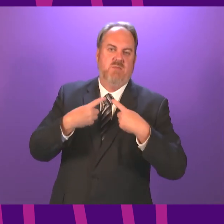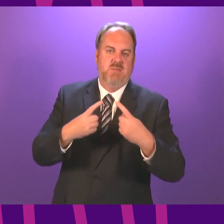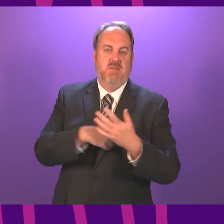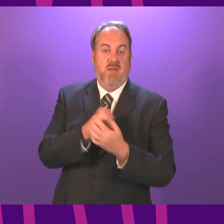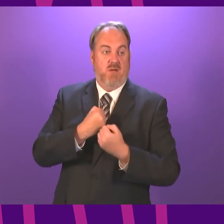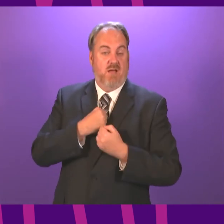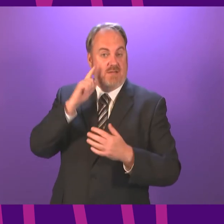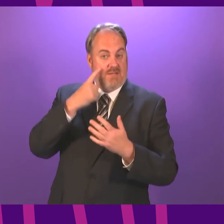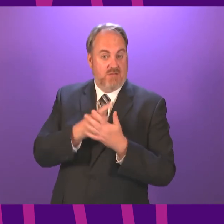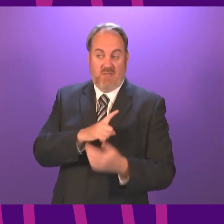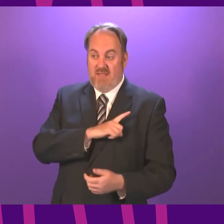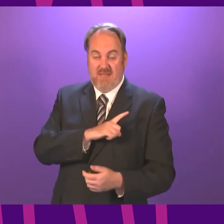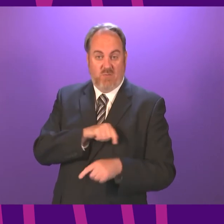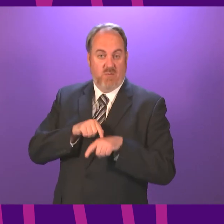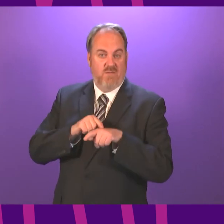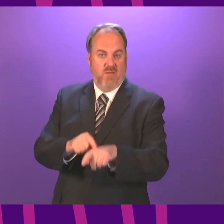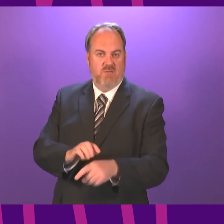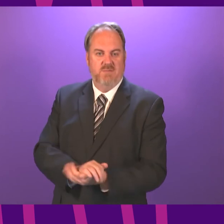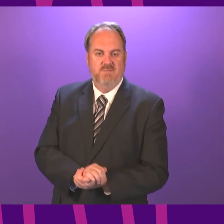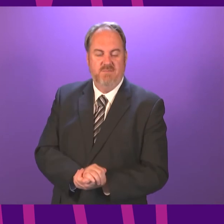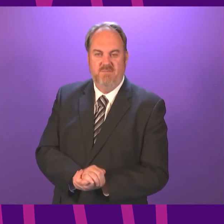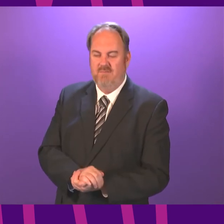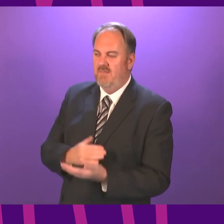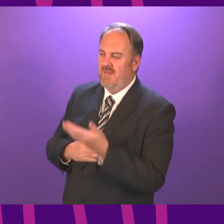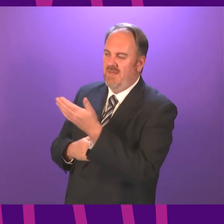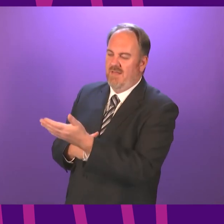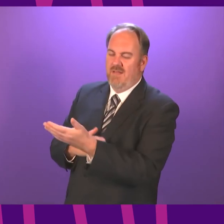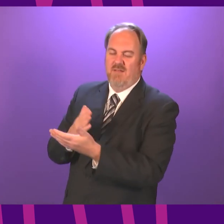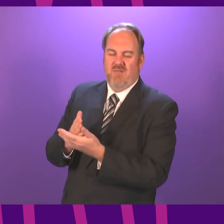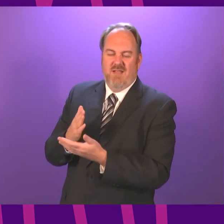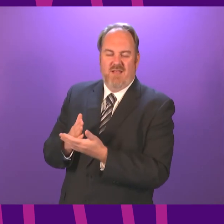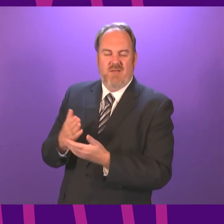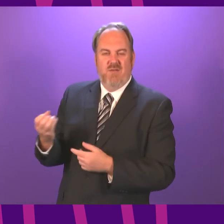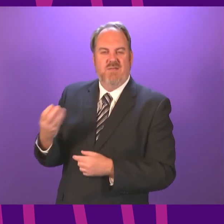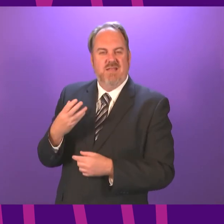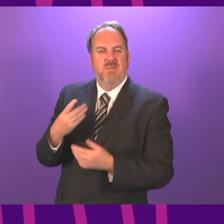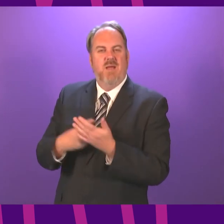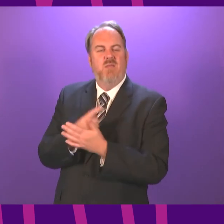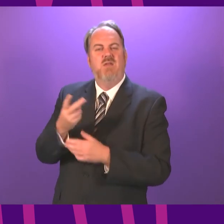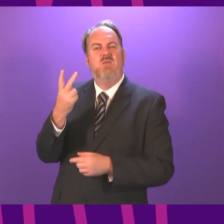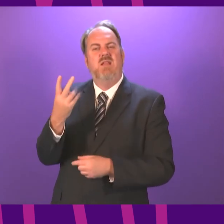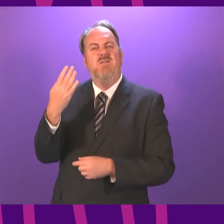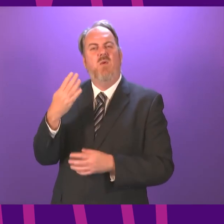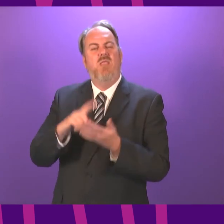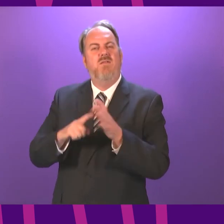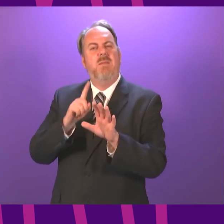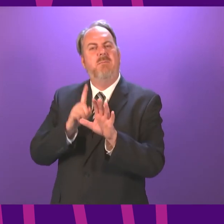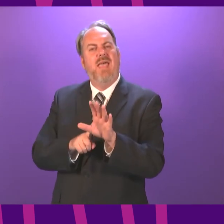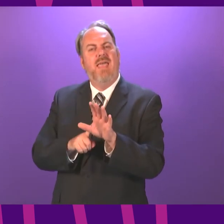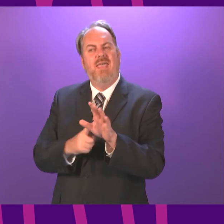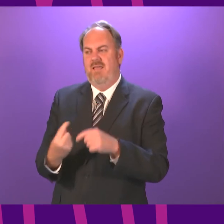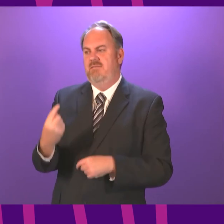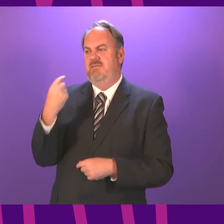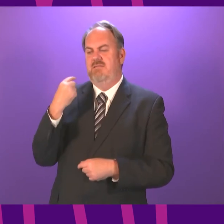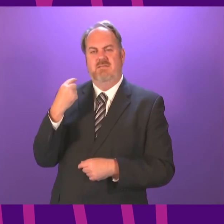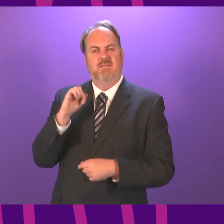as well. Douglas Ross Deputy First Minister has used on a number of occasions an example of the 24th of May being a reason for a